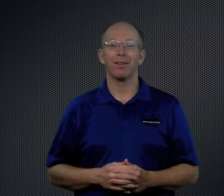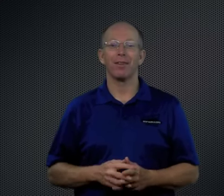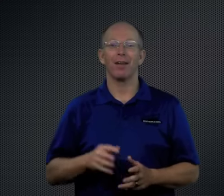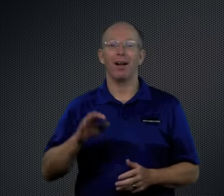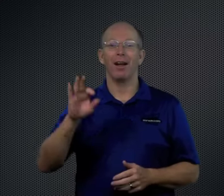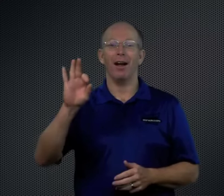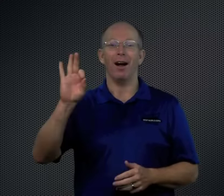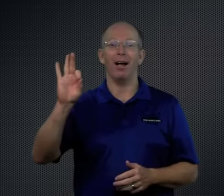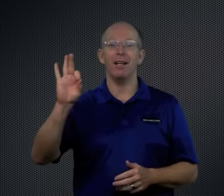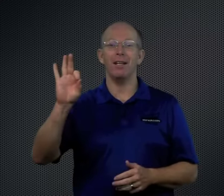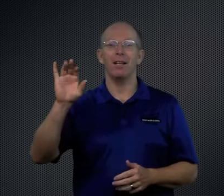All right?